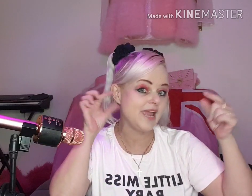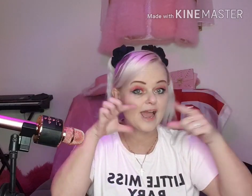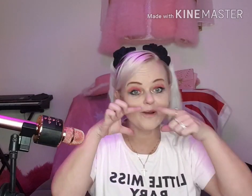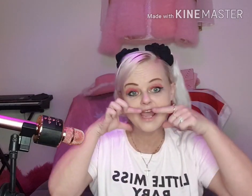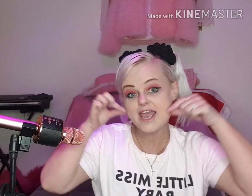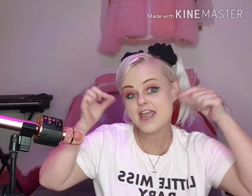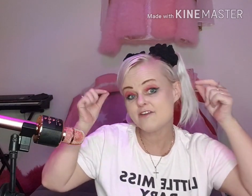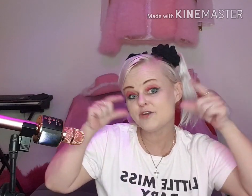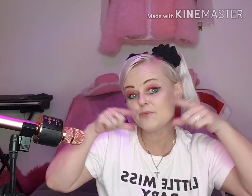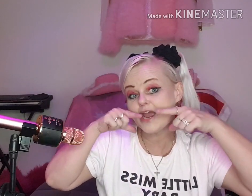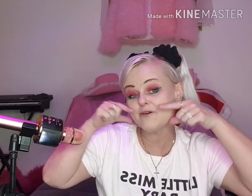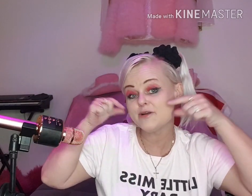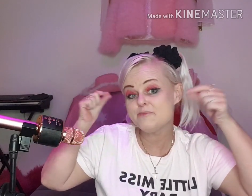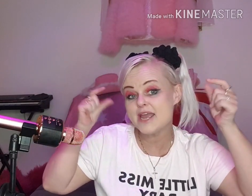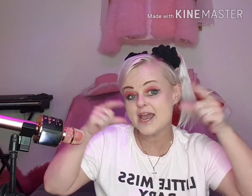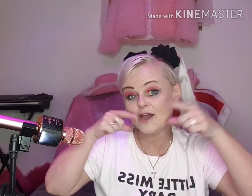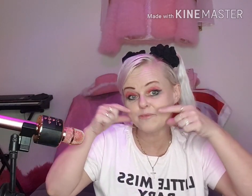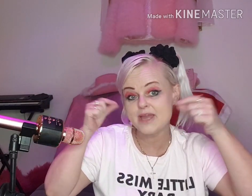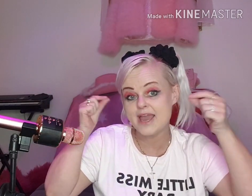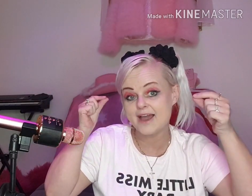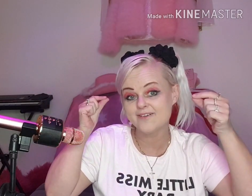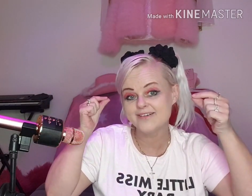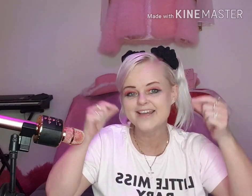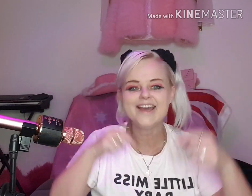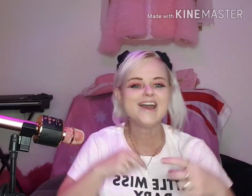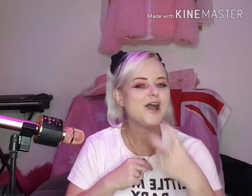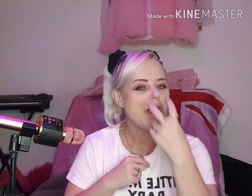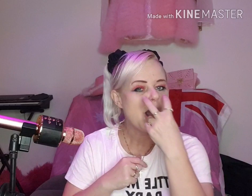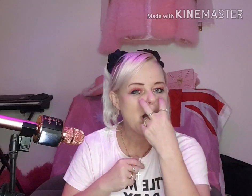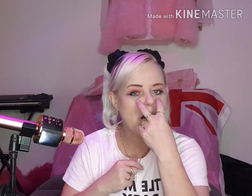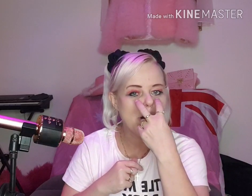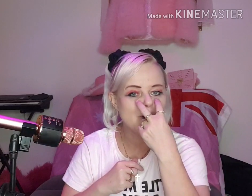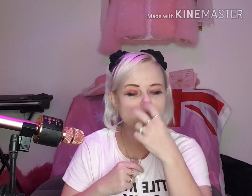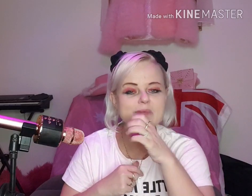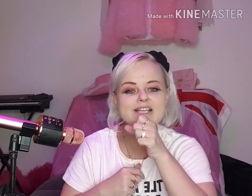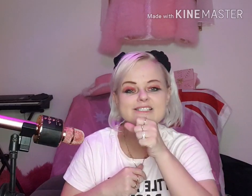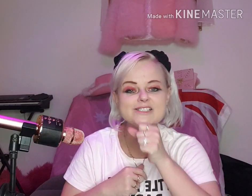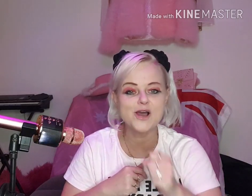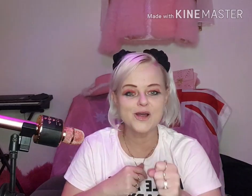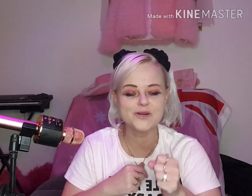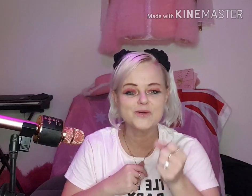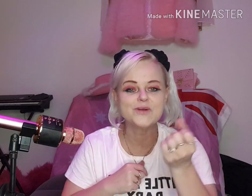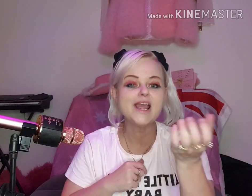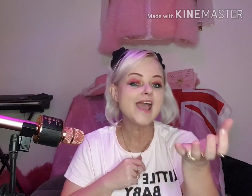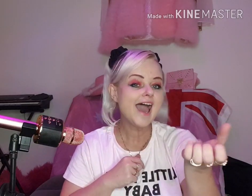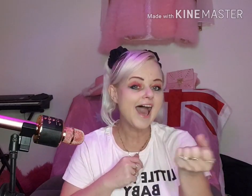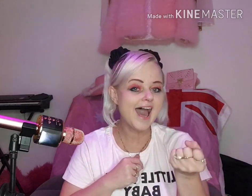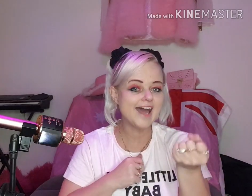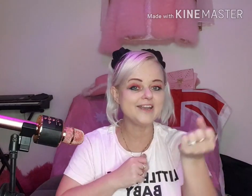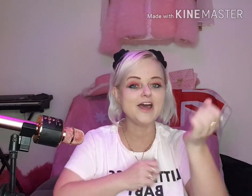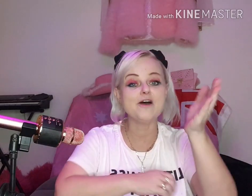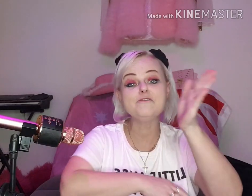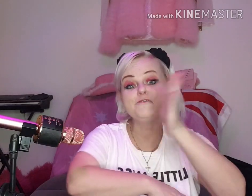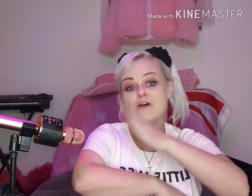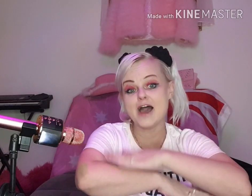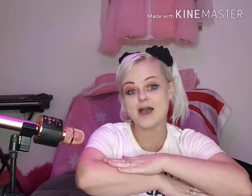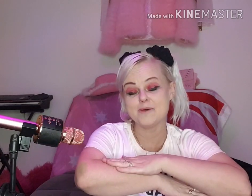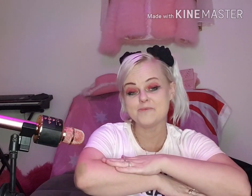meow. Everywhere a meow meow. Old Macdonald had a farm.